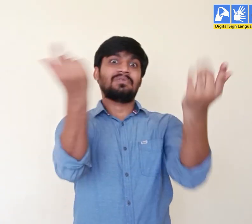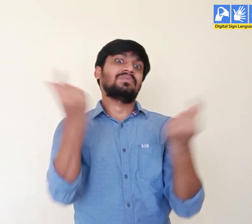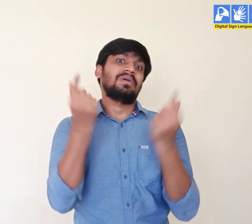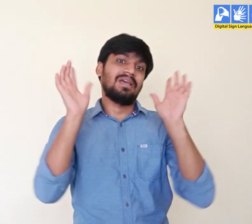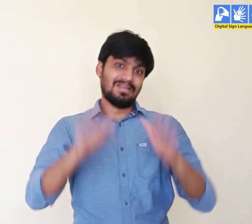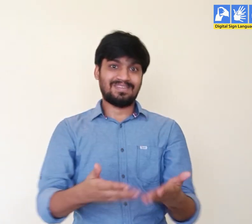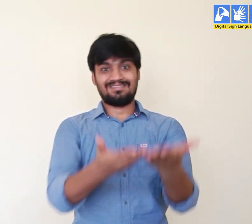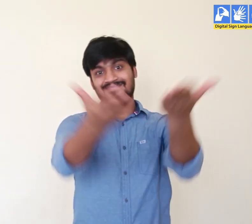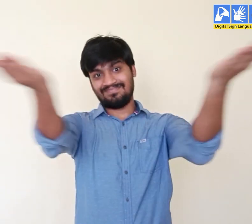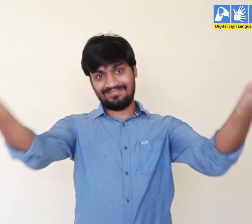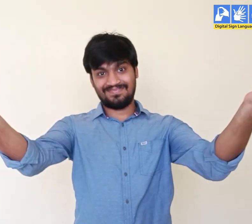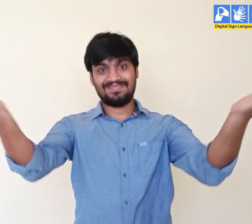is possible with new automobiles.